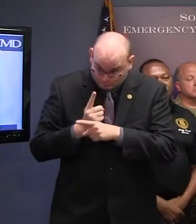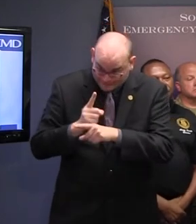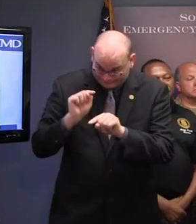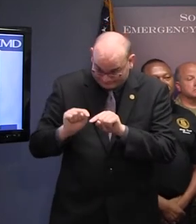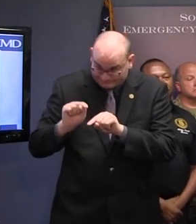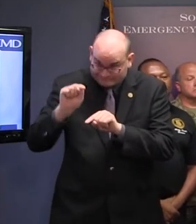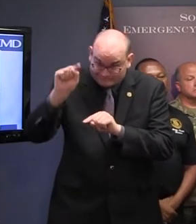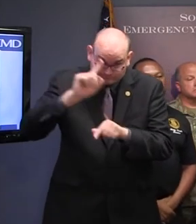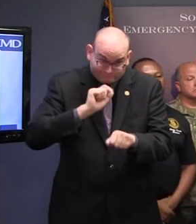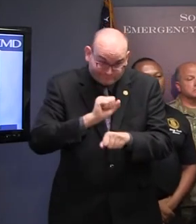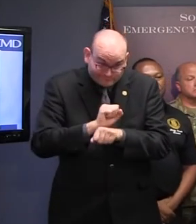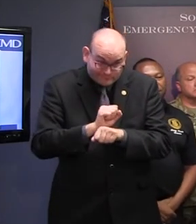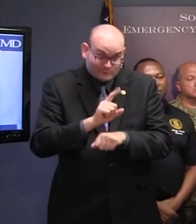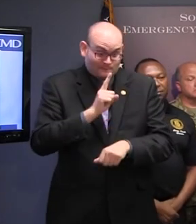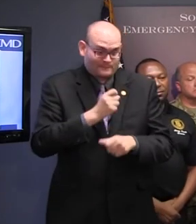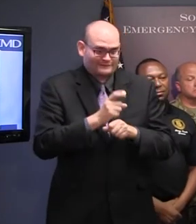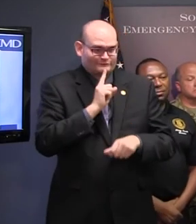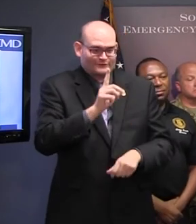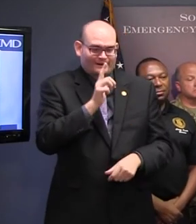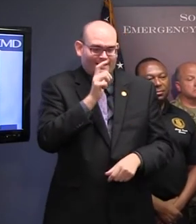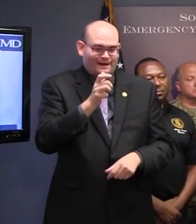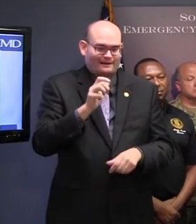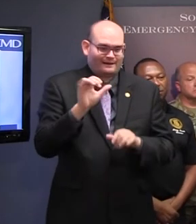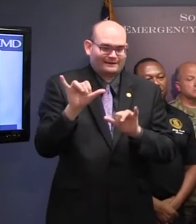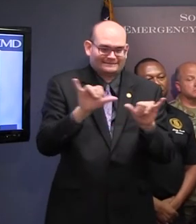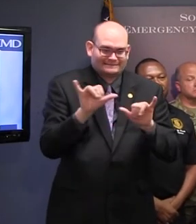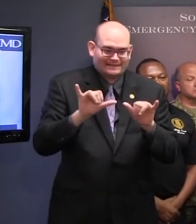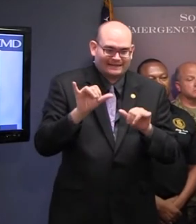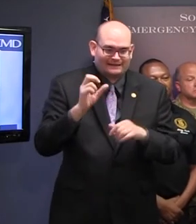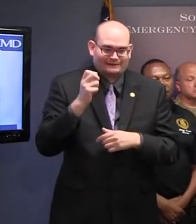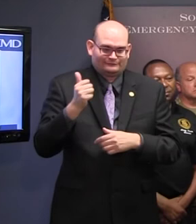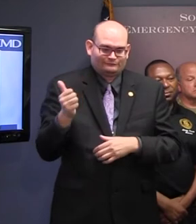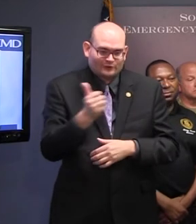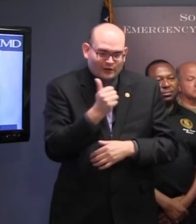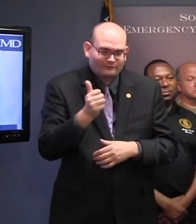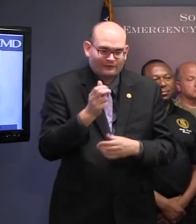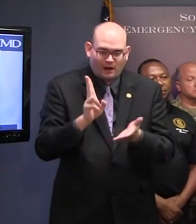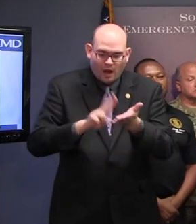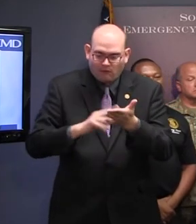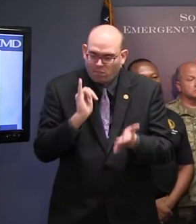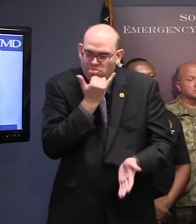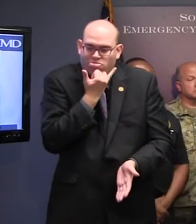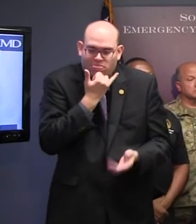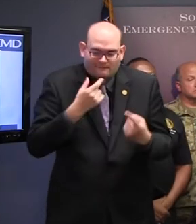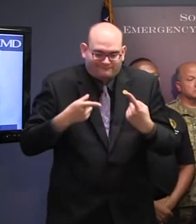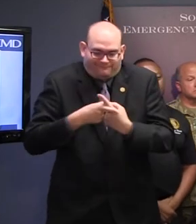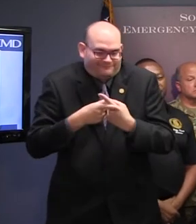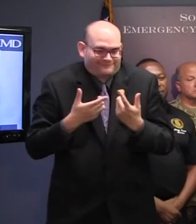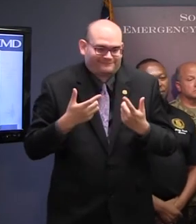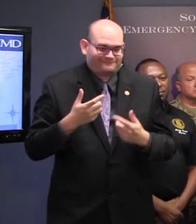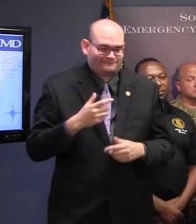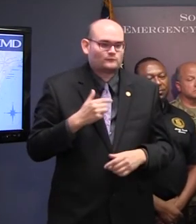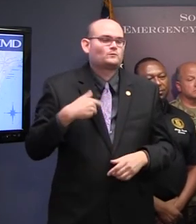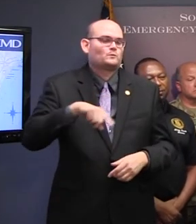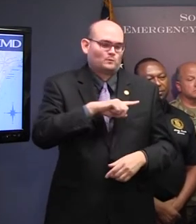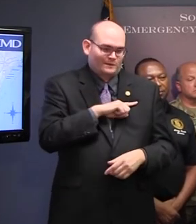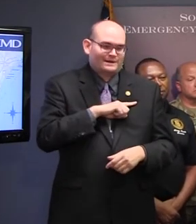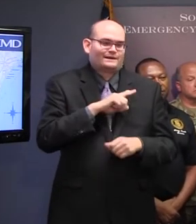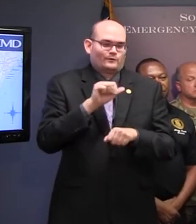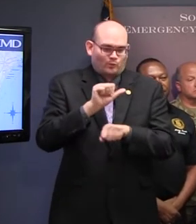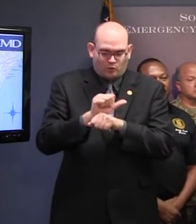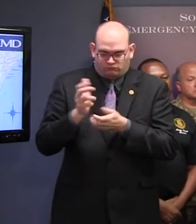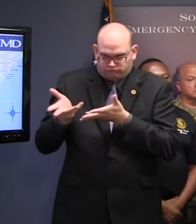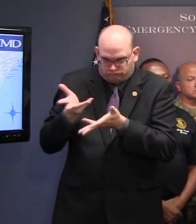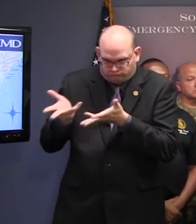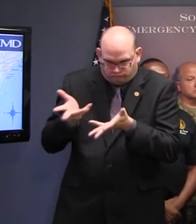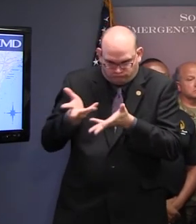service contracted to take patients to safety? We work closely with the transportation facilities entities as